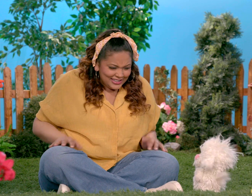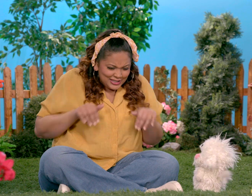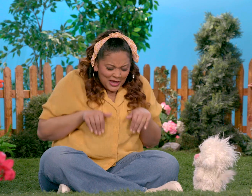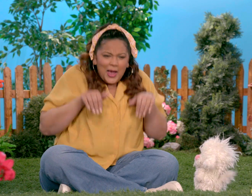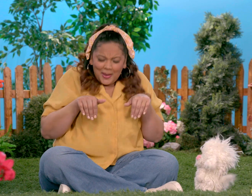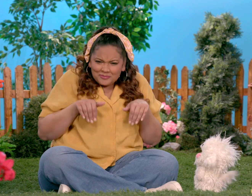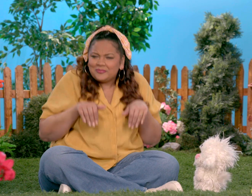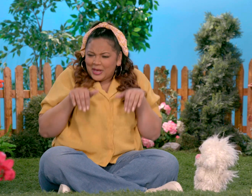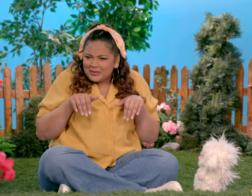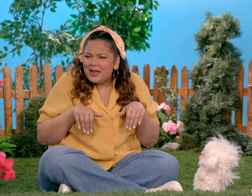Hop, hop, hop.